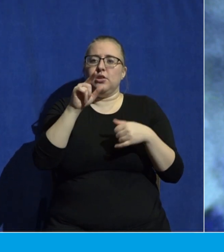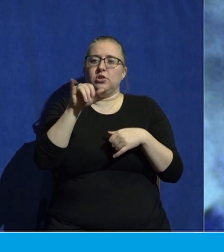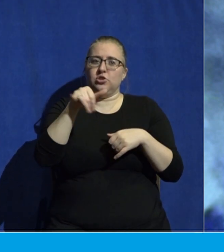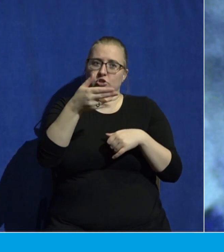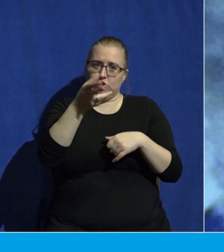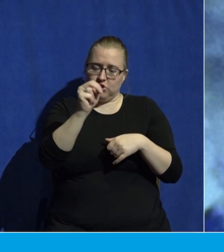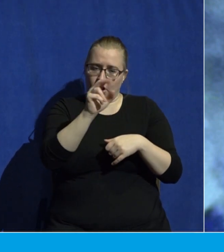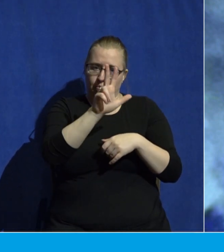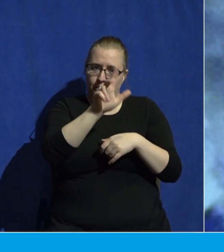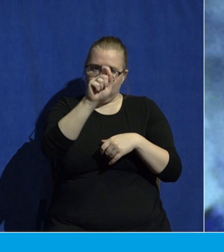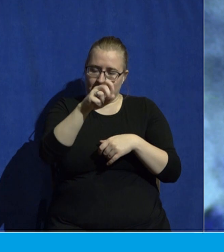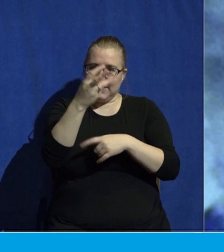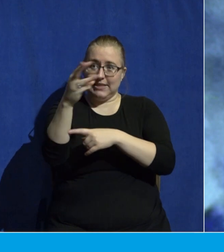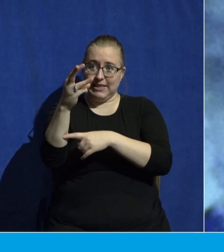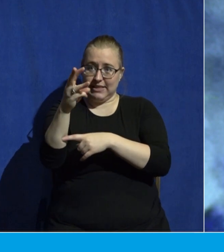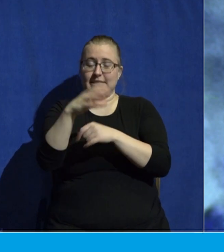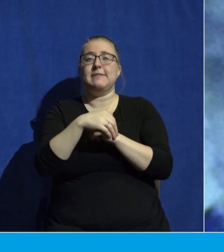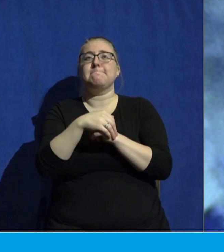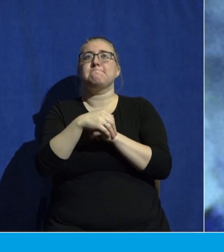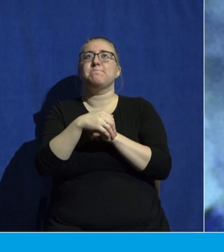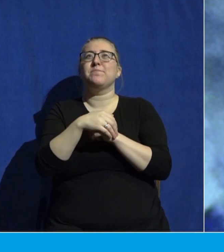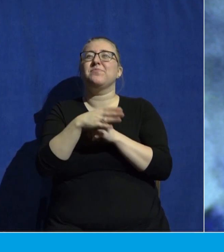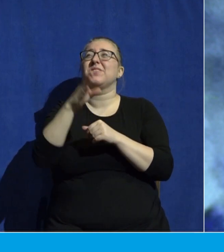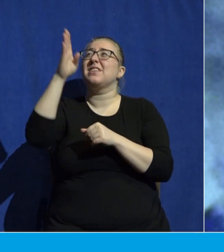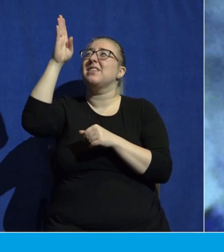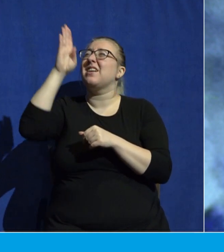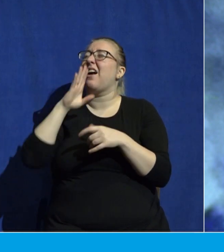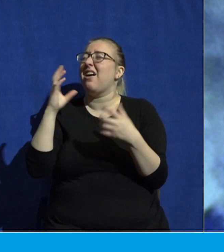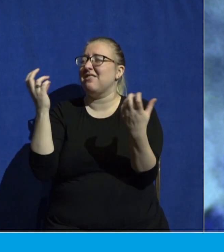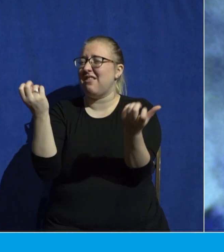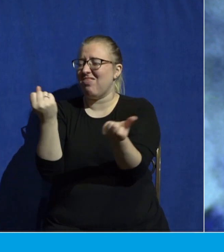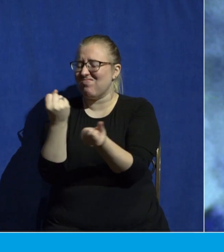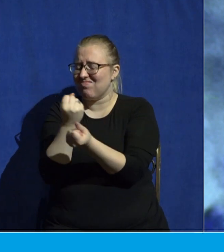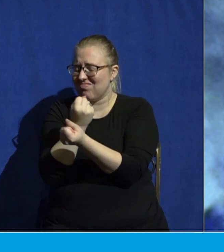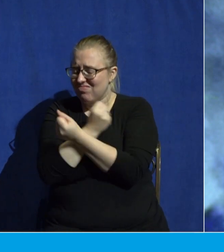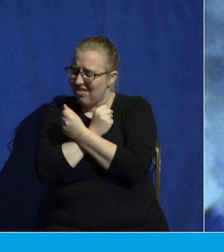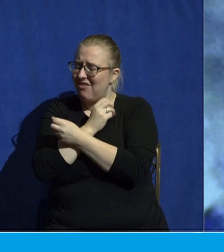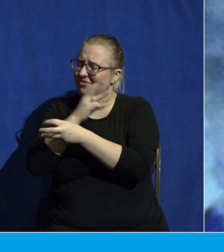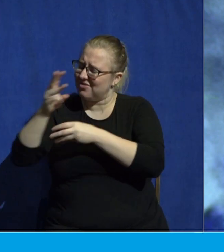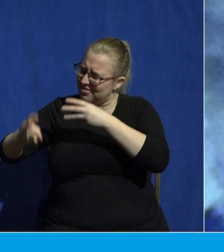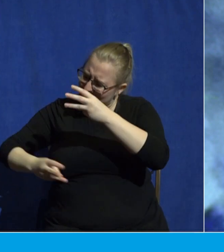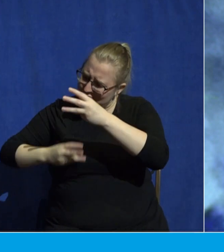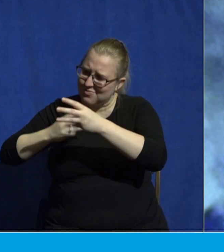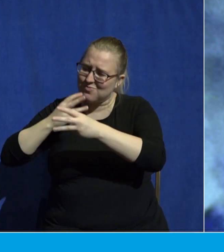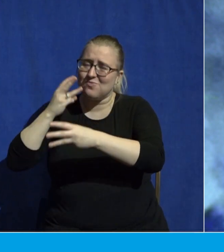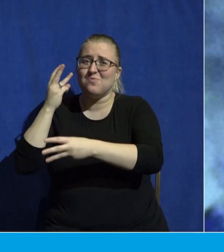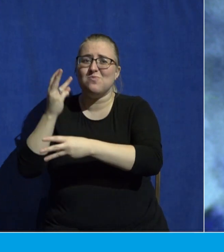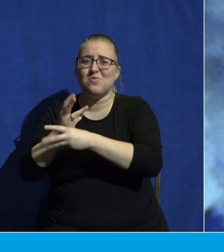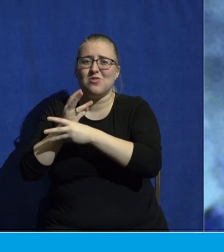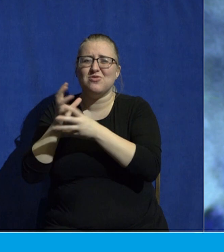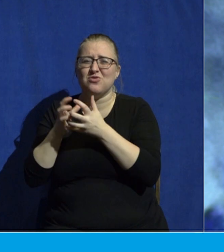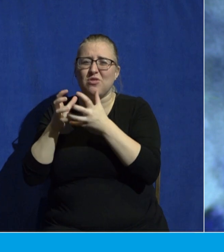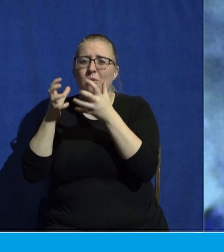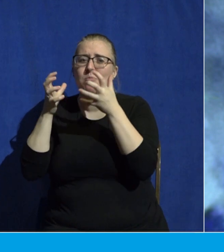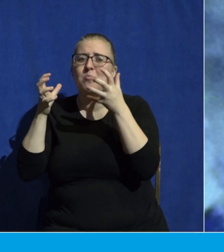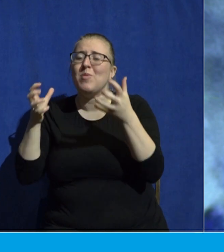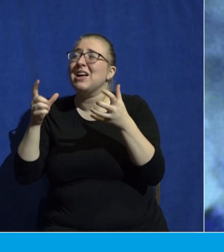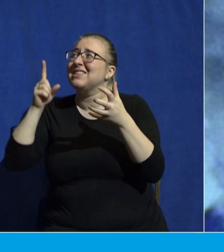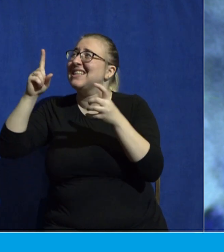For God so loved the world that he gave his